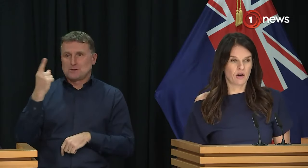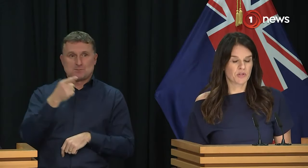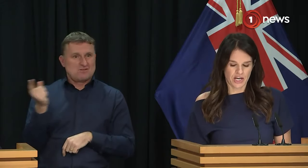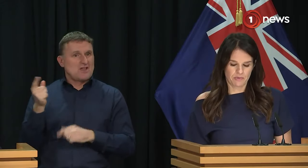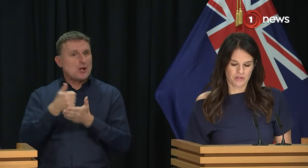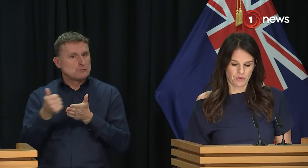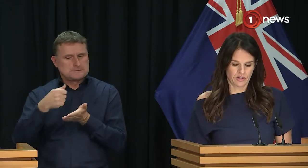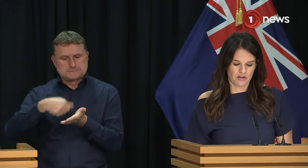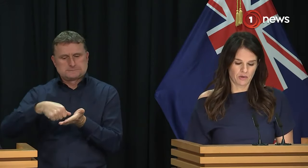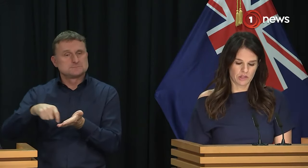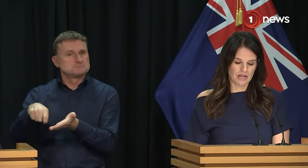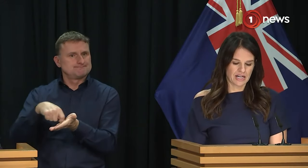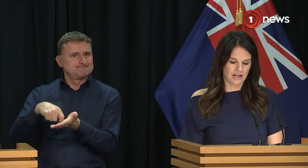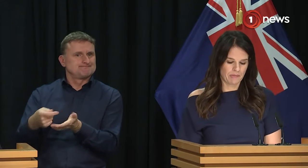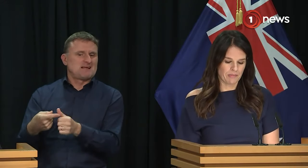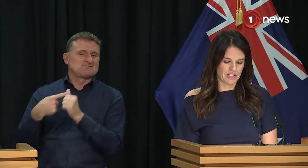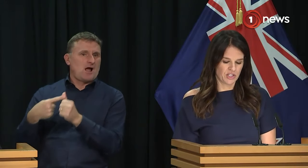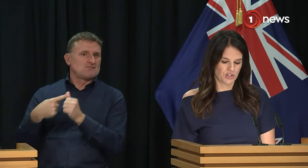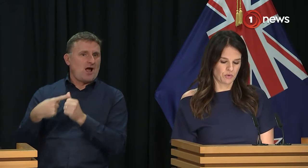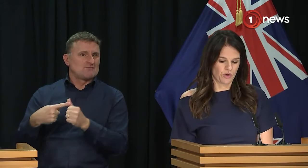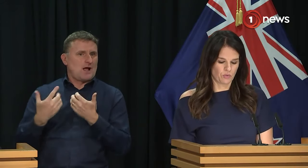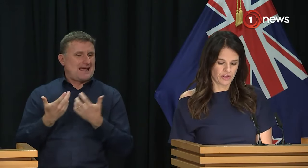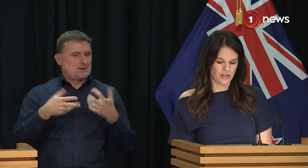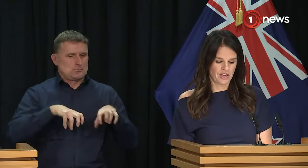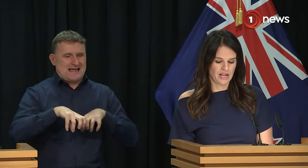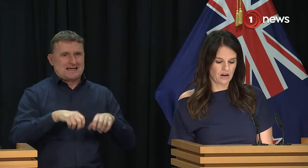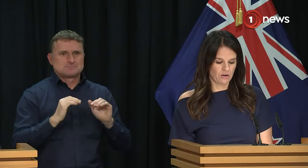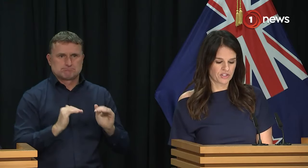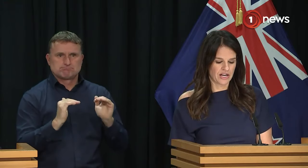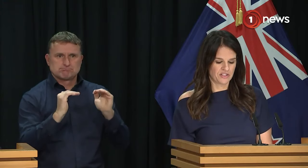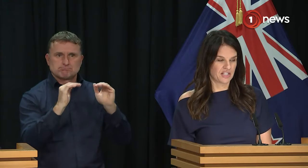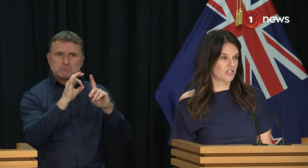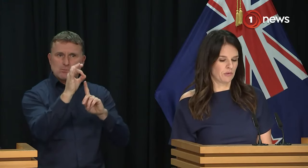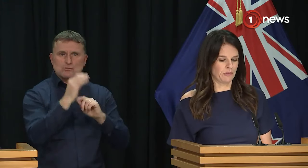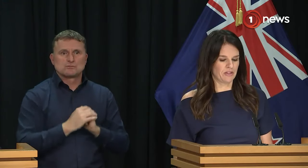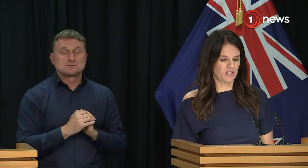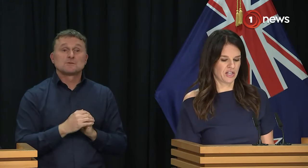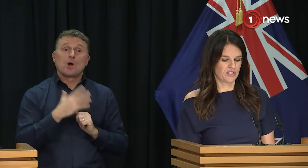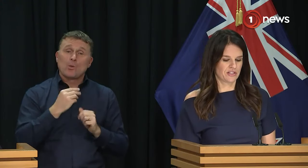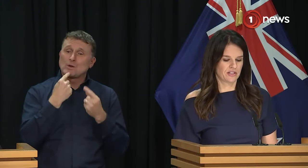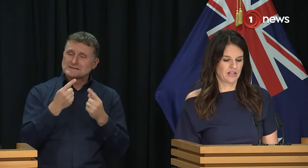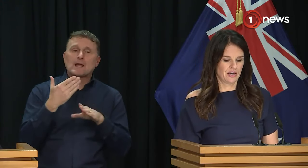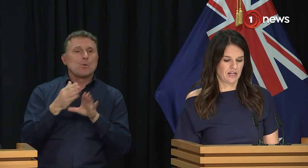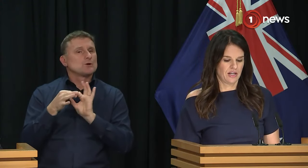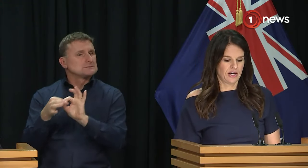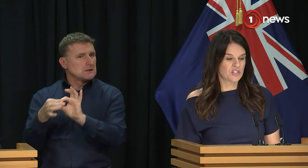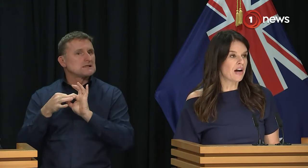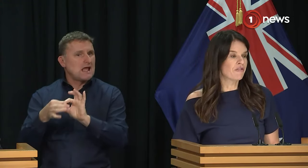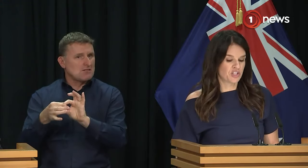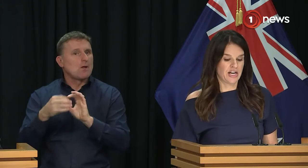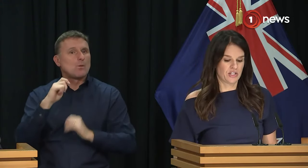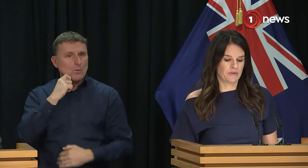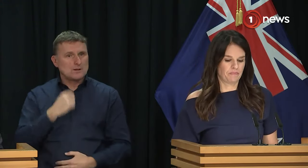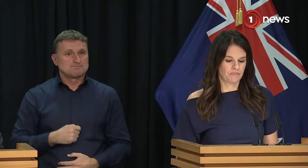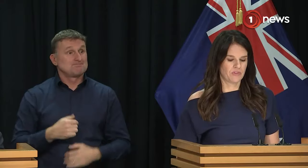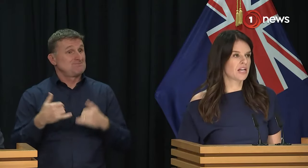to help shape this work. And I want to be clear about my intention to work with and alongside the sector to implement these changes. It's